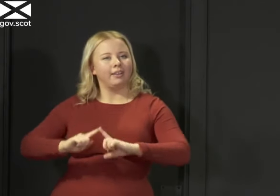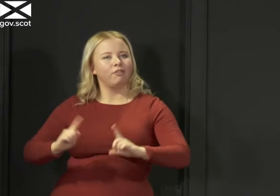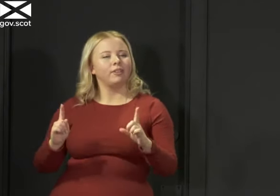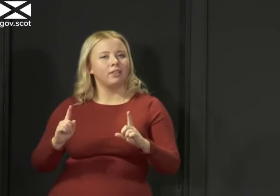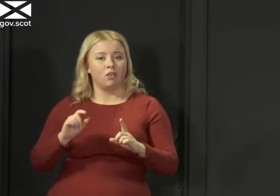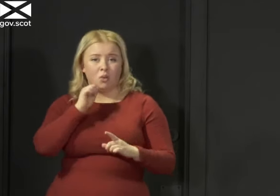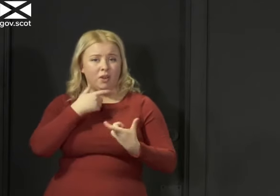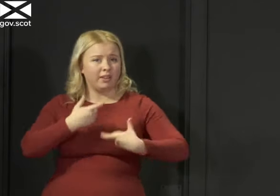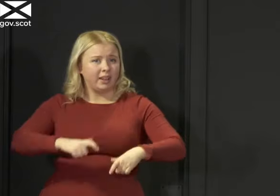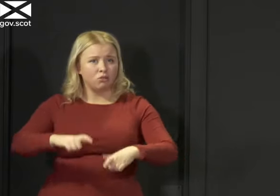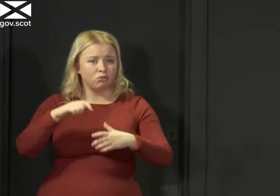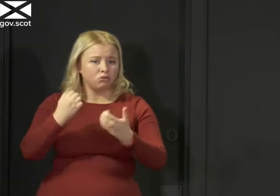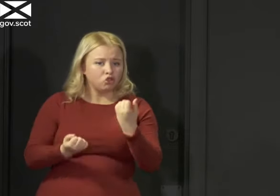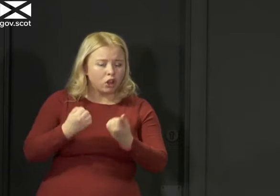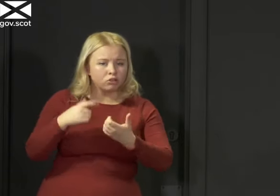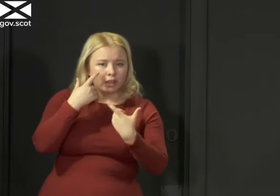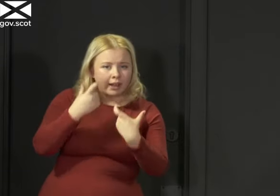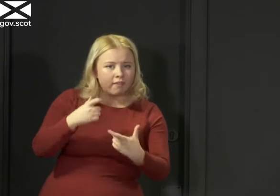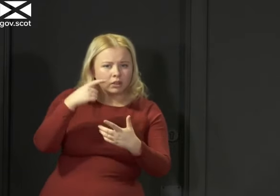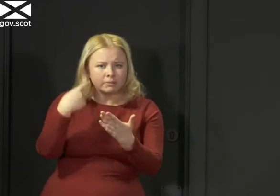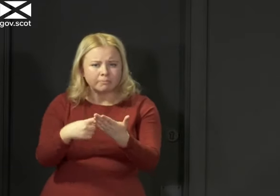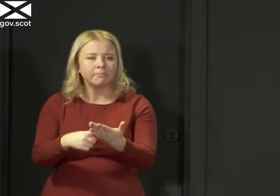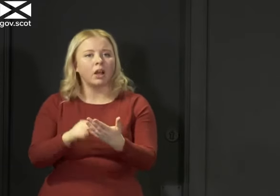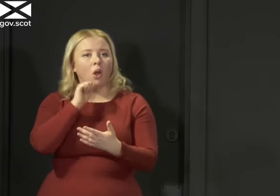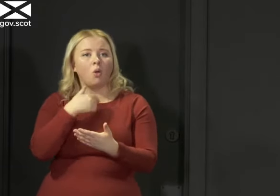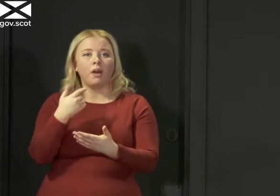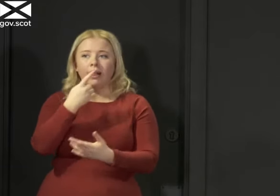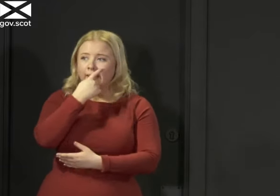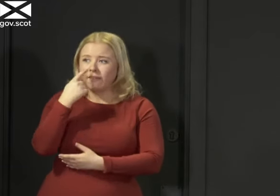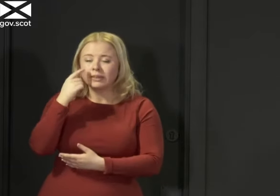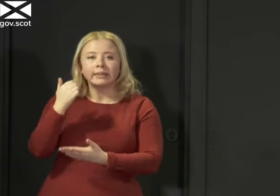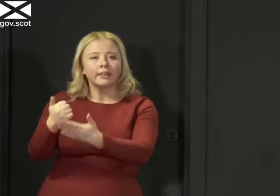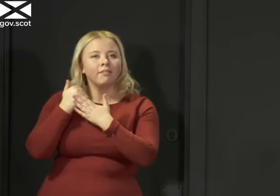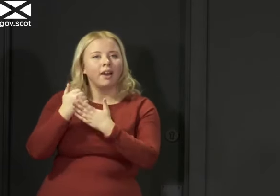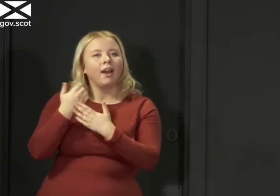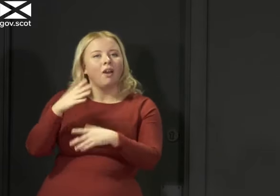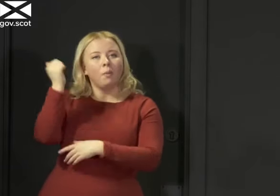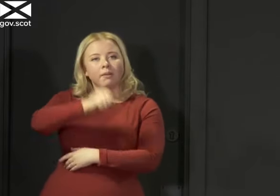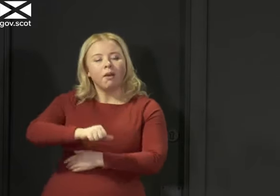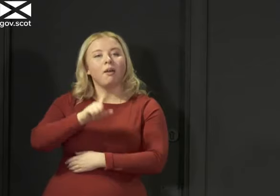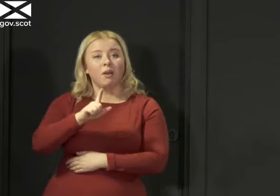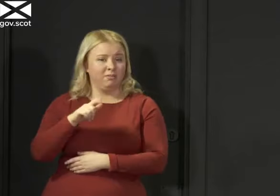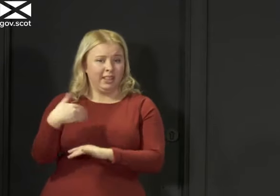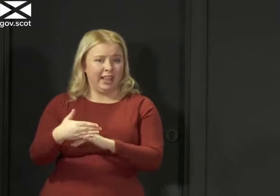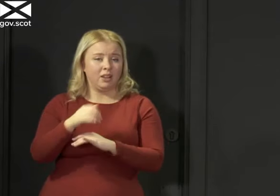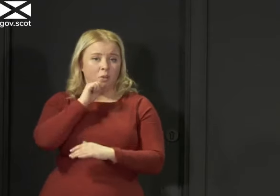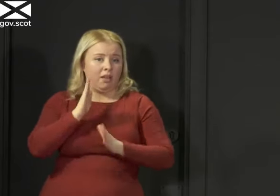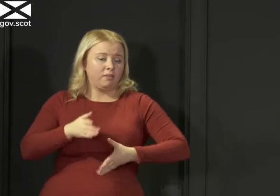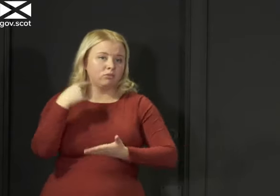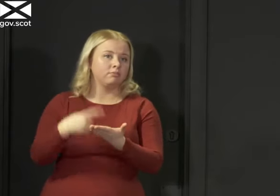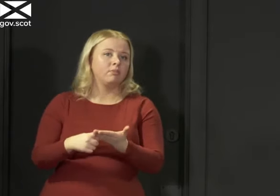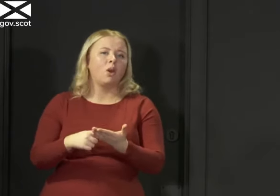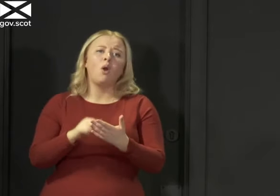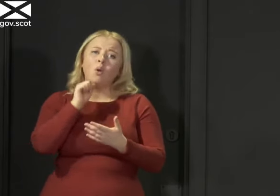continue to take the advice that experts give me but ultimately I will have to apply my judgement to that. There will be